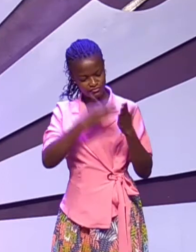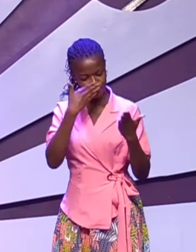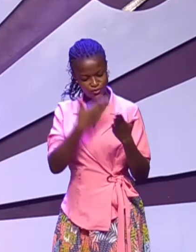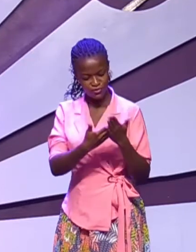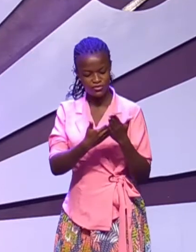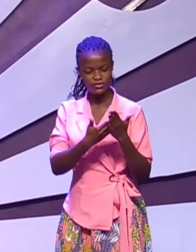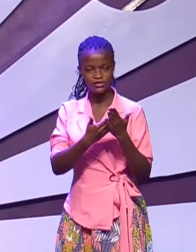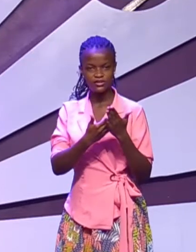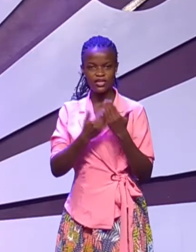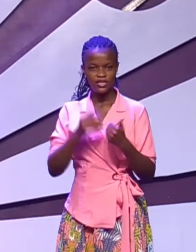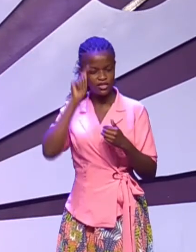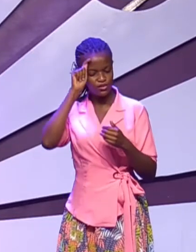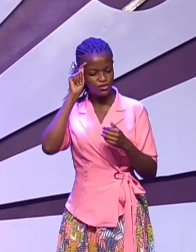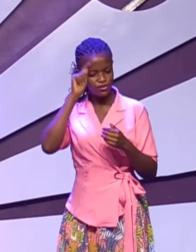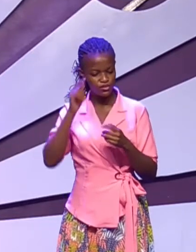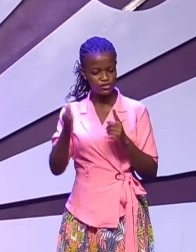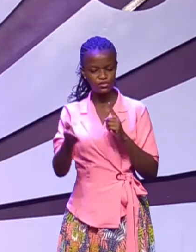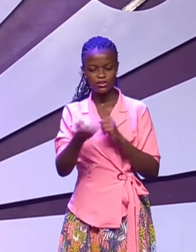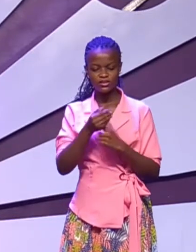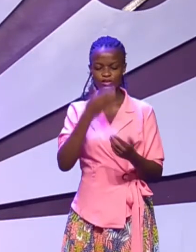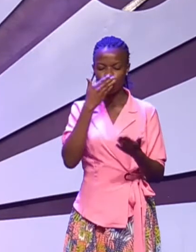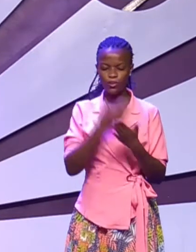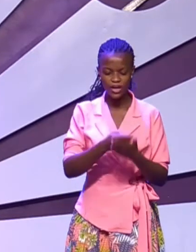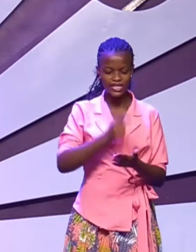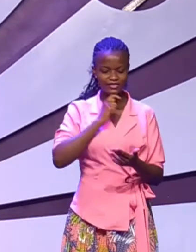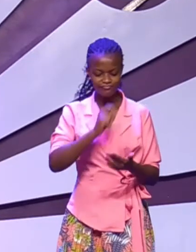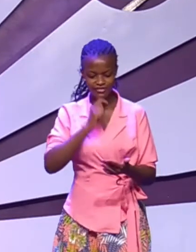You thought that you had a good interview with the panelists.